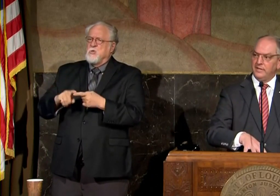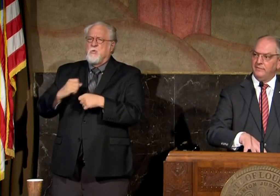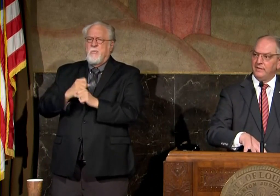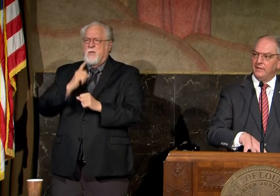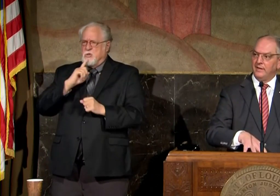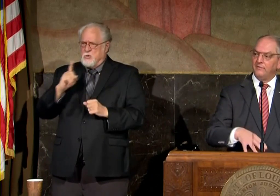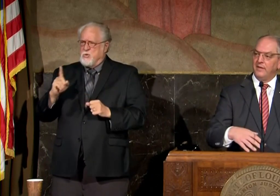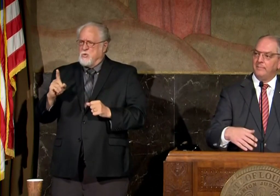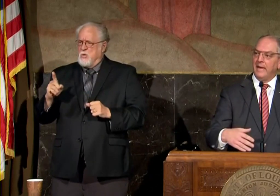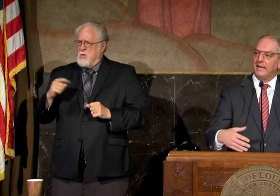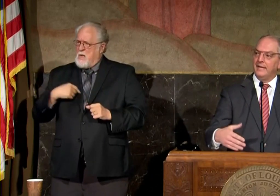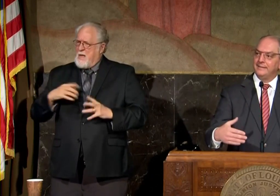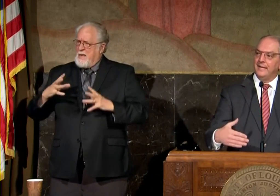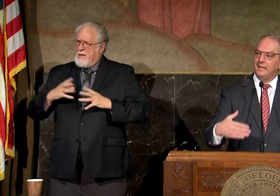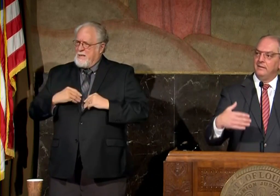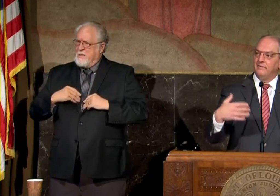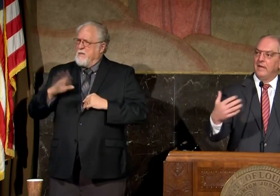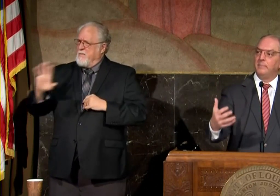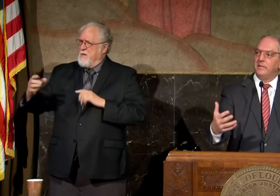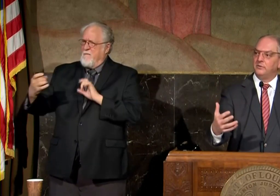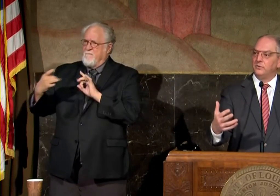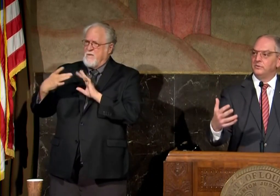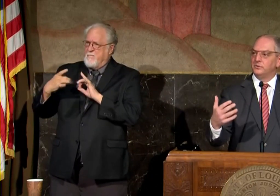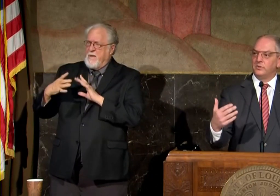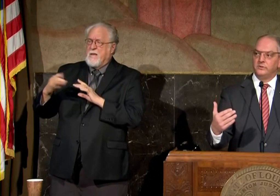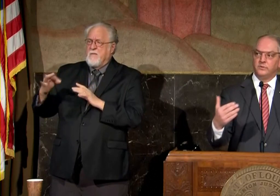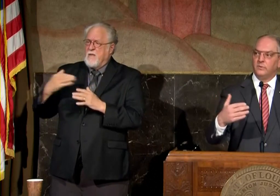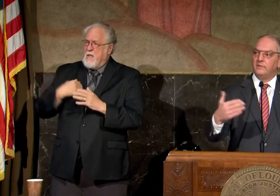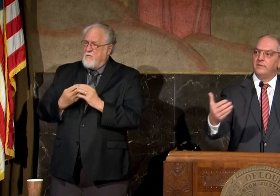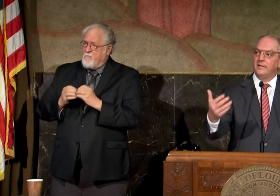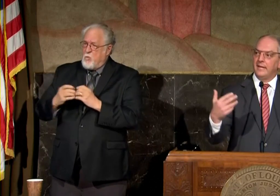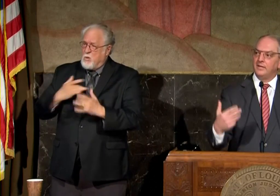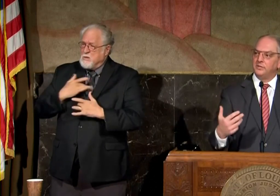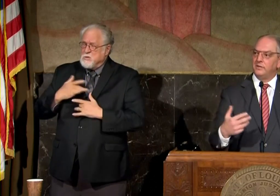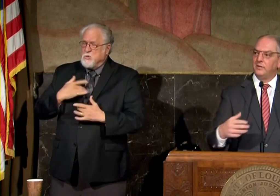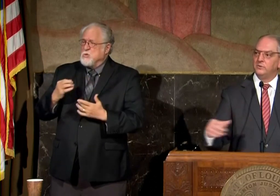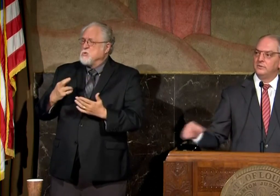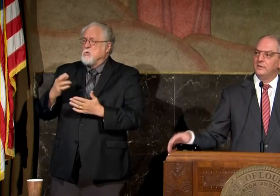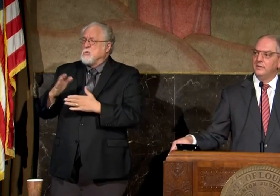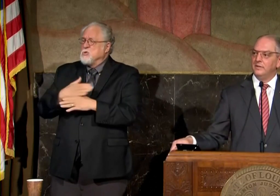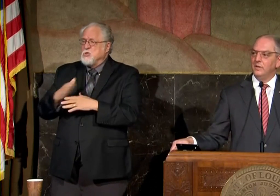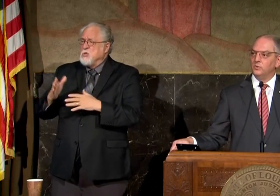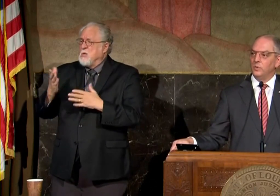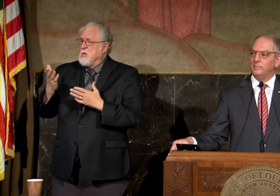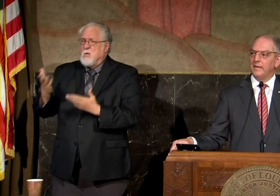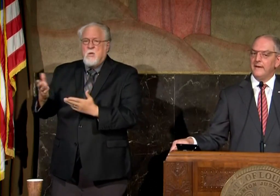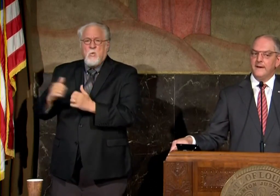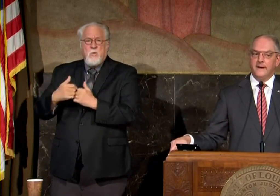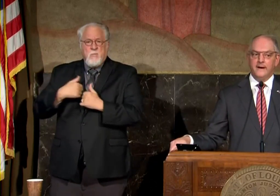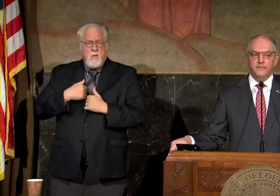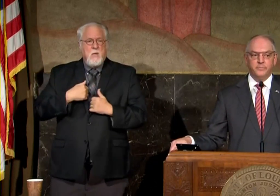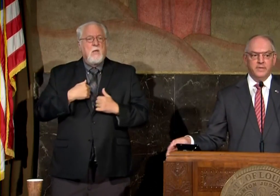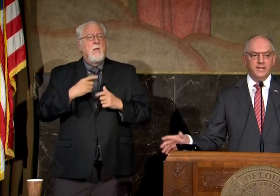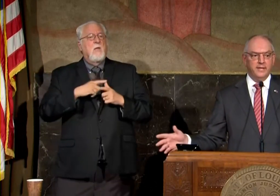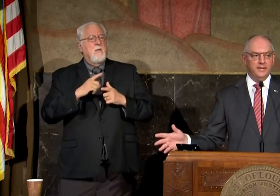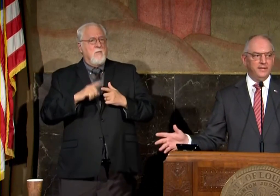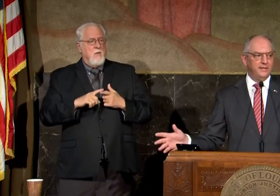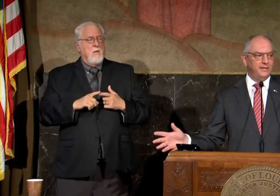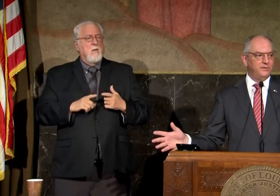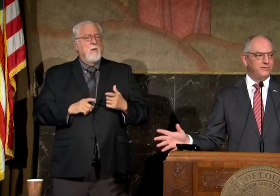that i'm receiving their feedback and as they develop additional concerns or whatever that they can share those those with me um